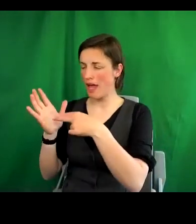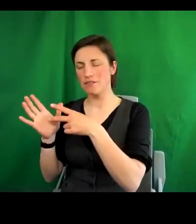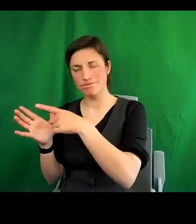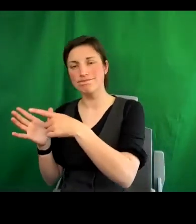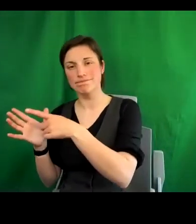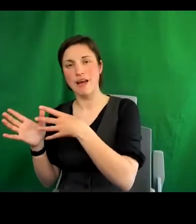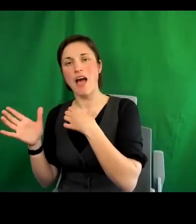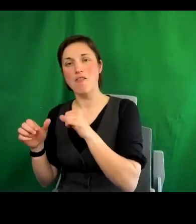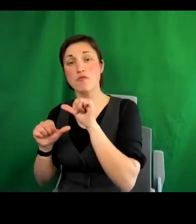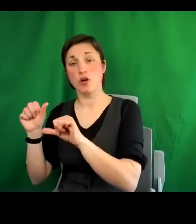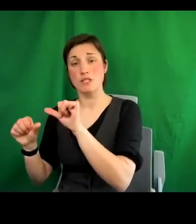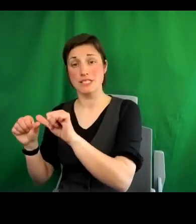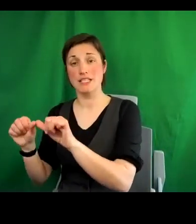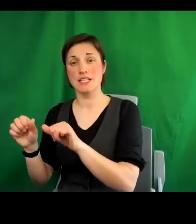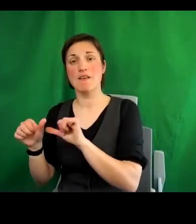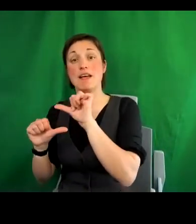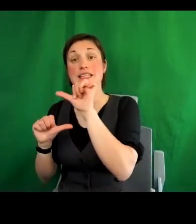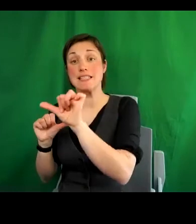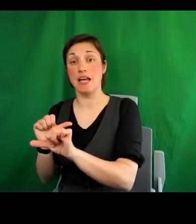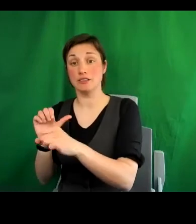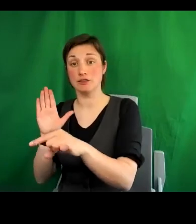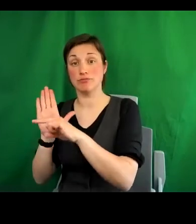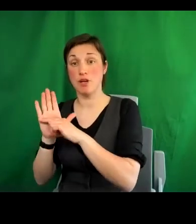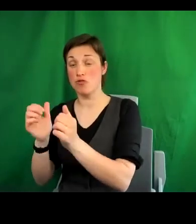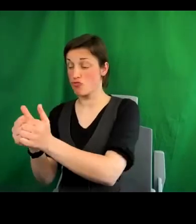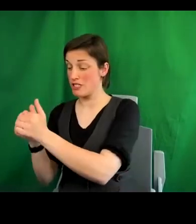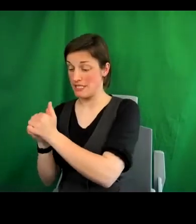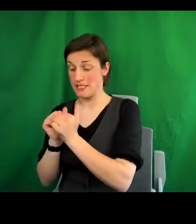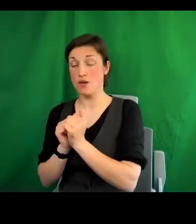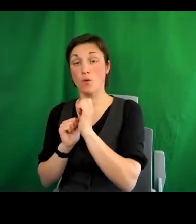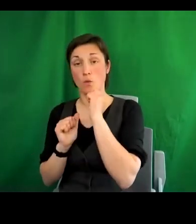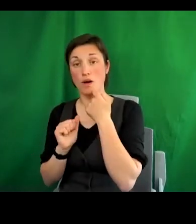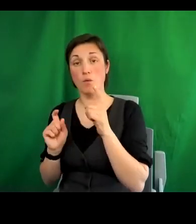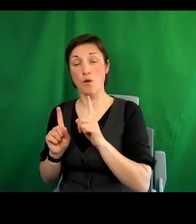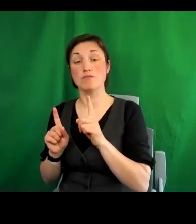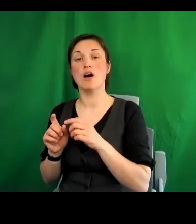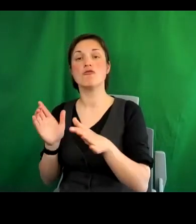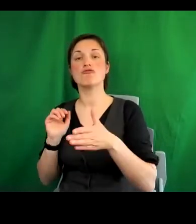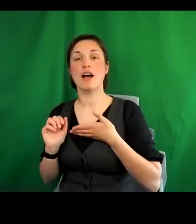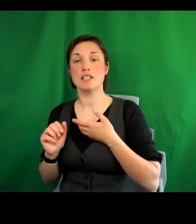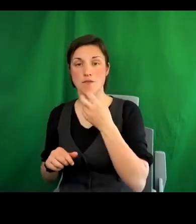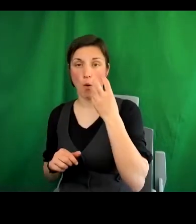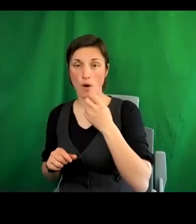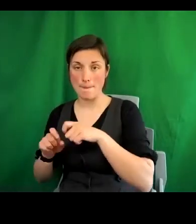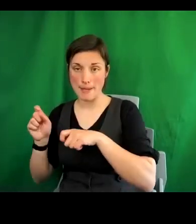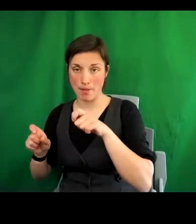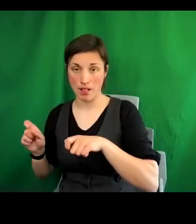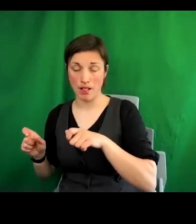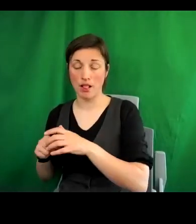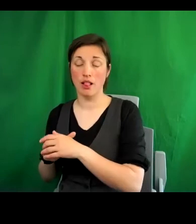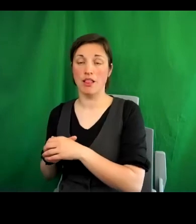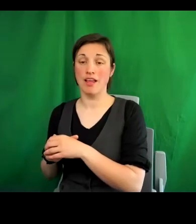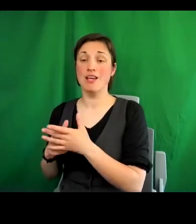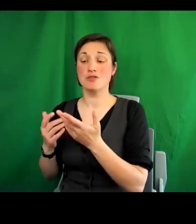the next treaty to be drafted will be a UN treaty on the rights of older persons. So this national experience and